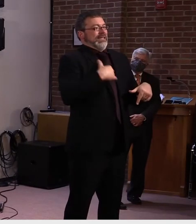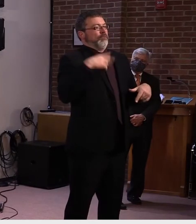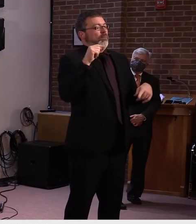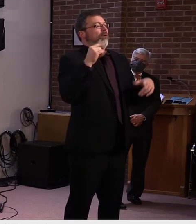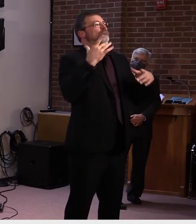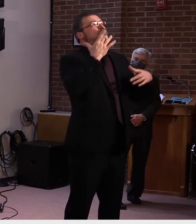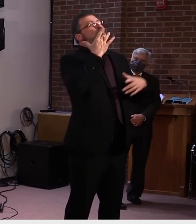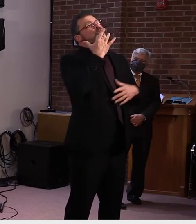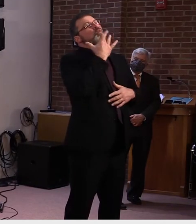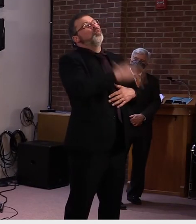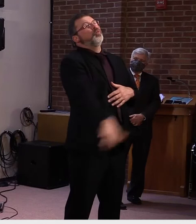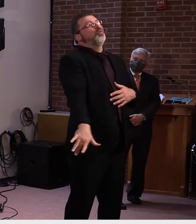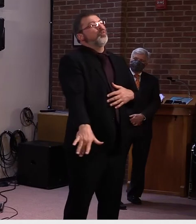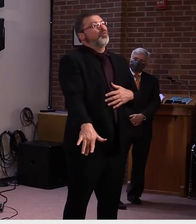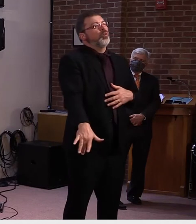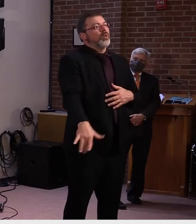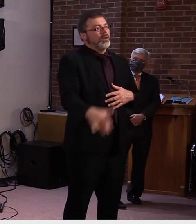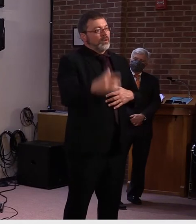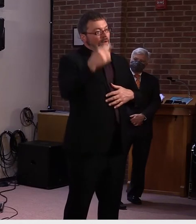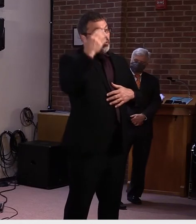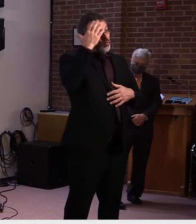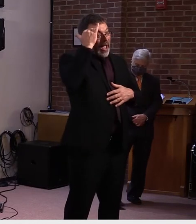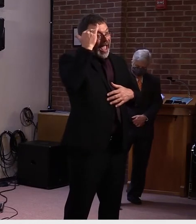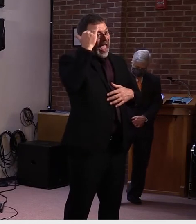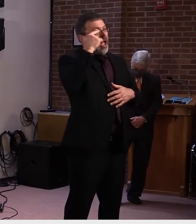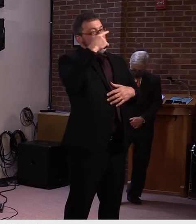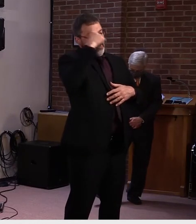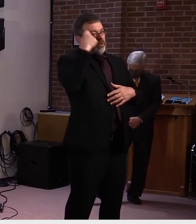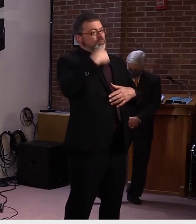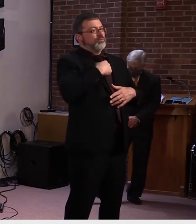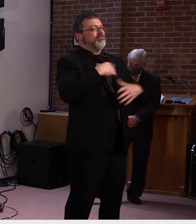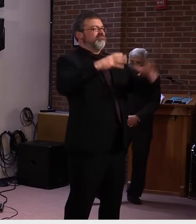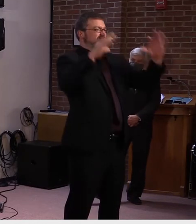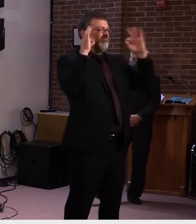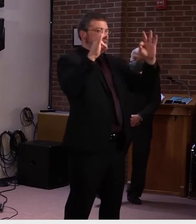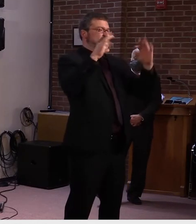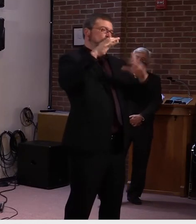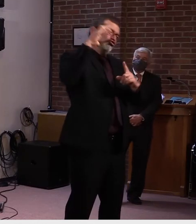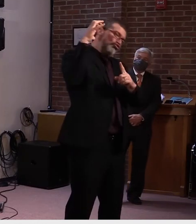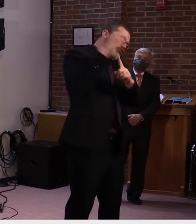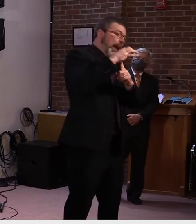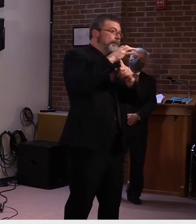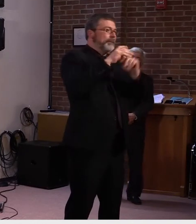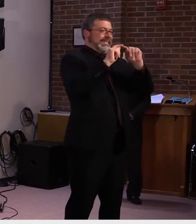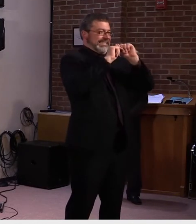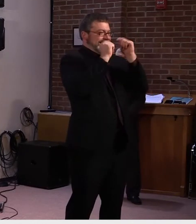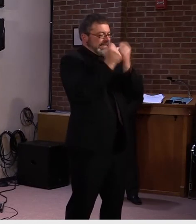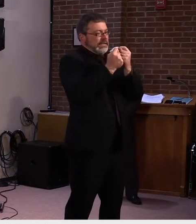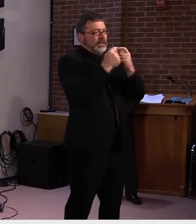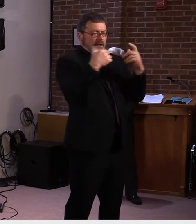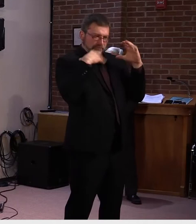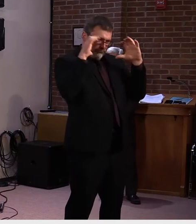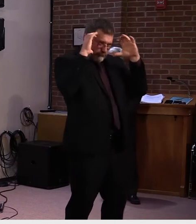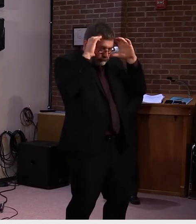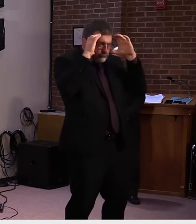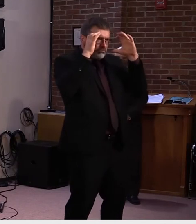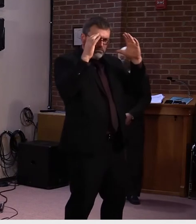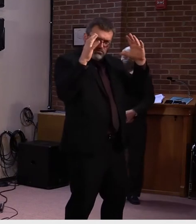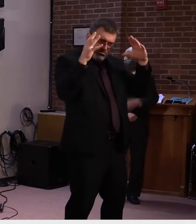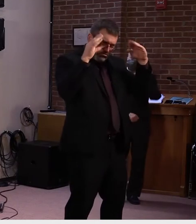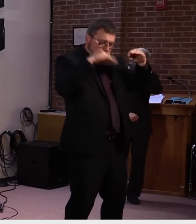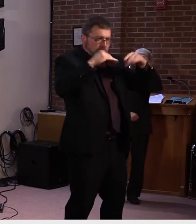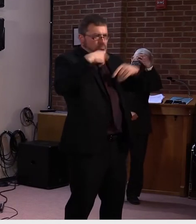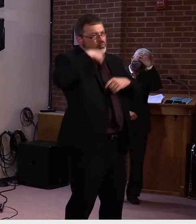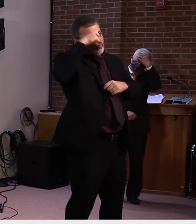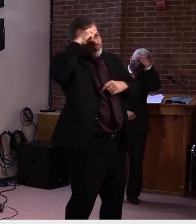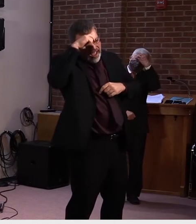actions that we took in many, most other governments. I, I, I don't know if there's another state that didn't, uh, use their emergency